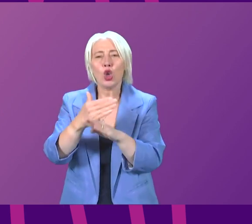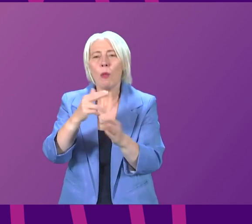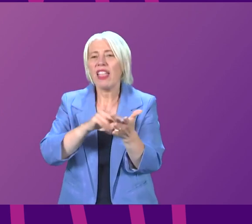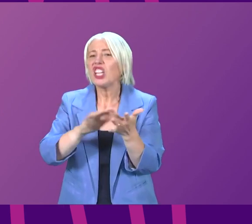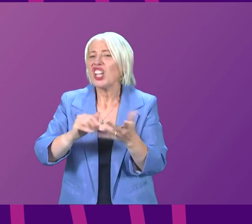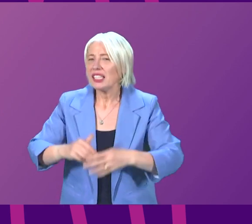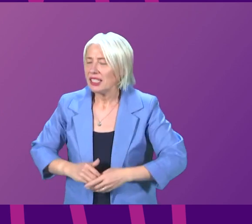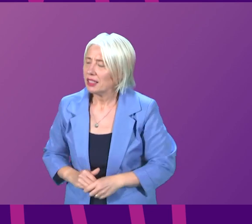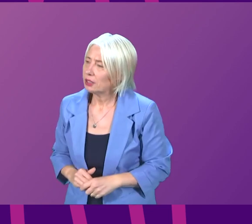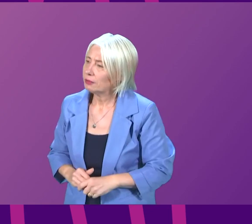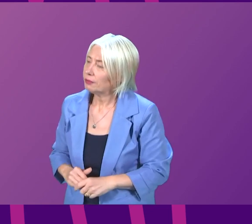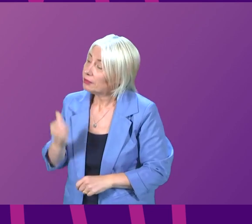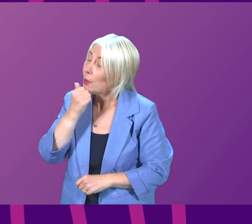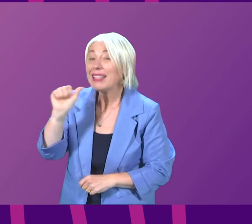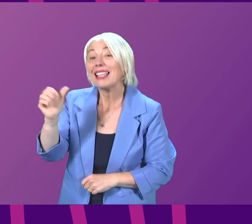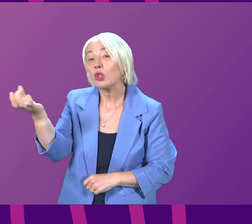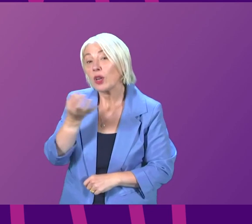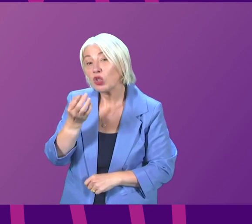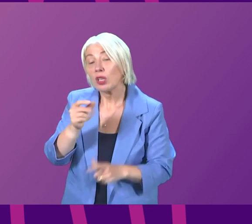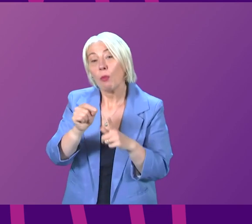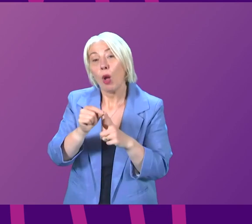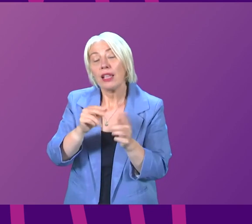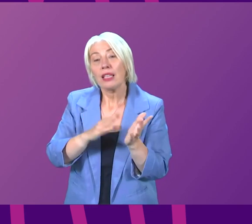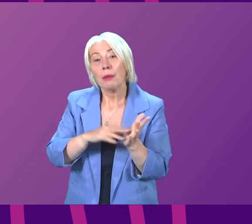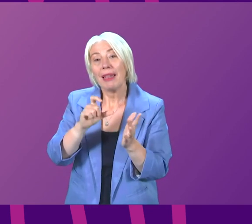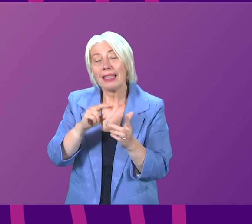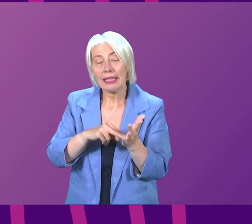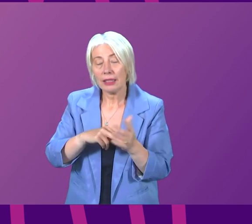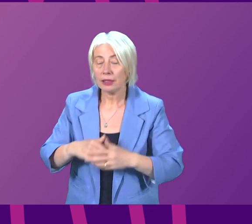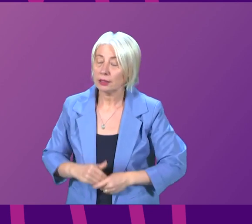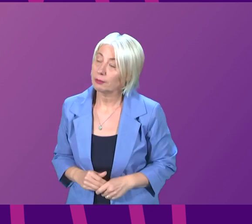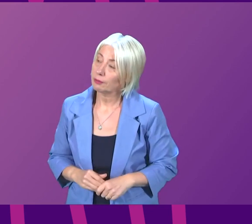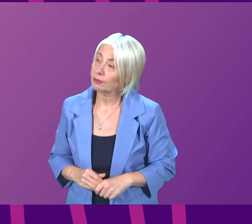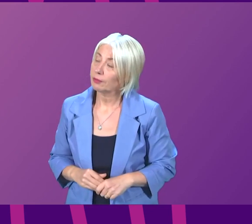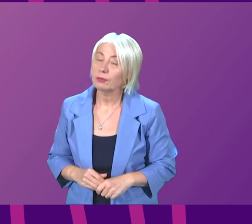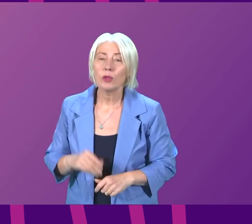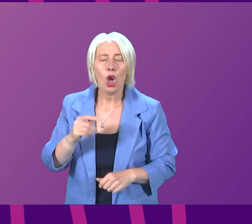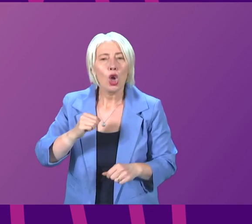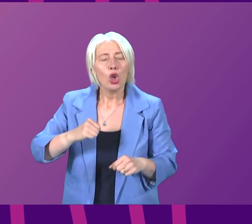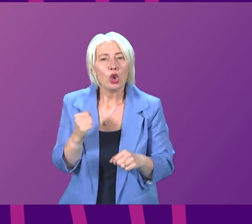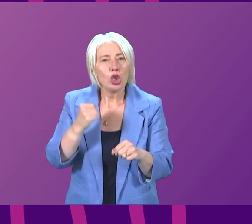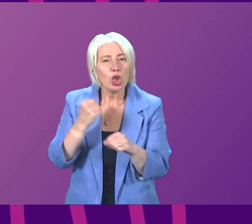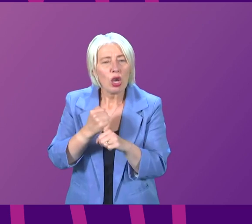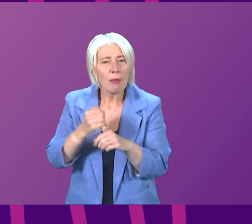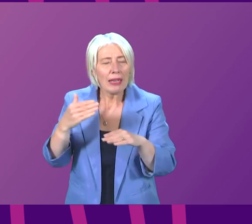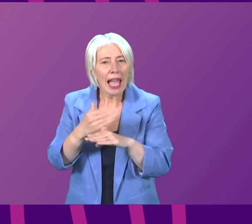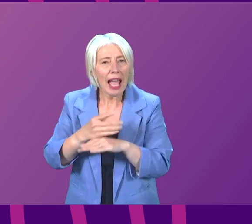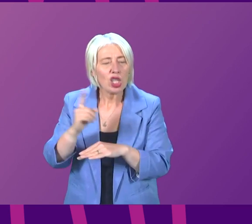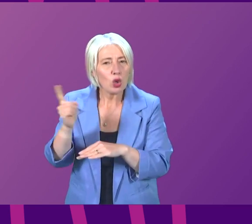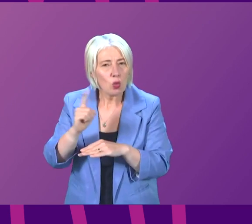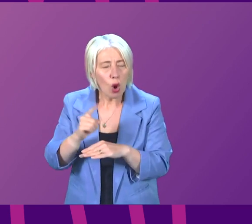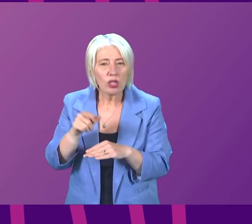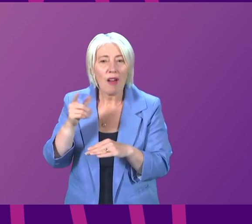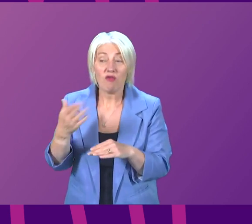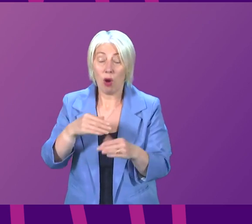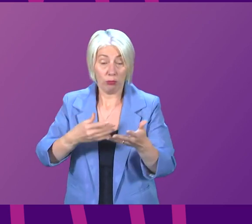question number six Pauline McNeill to ask the first minister what action the Scottish government plans to take in the light of